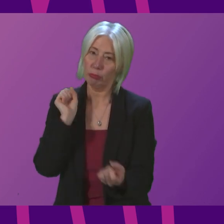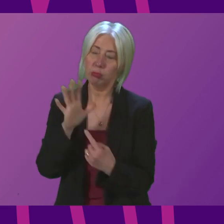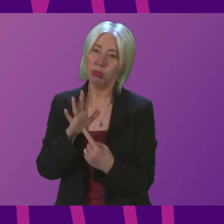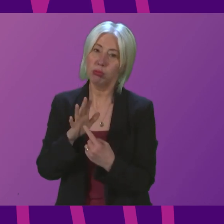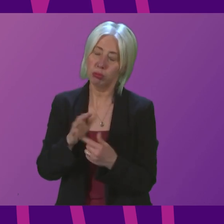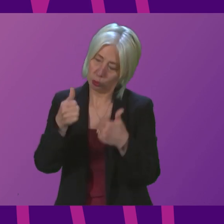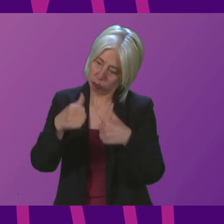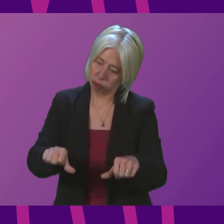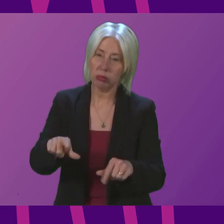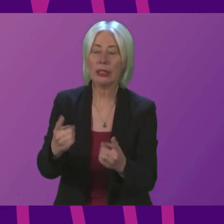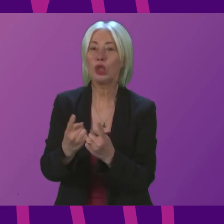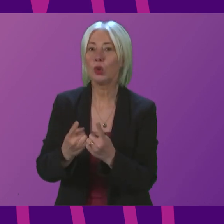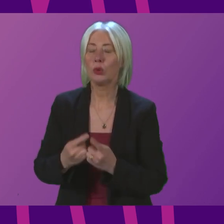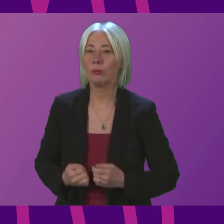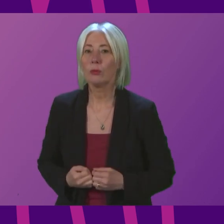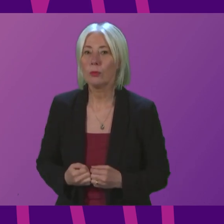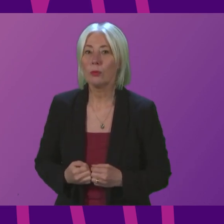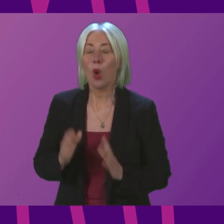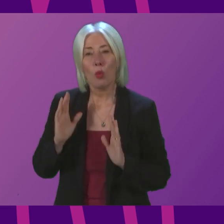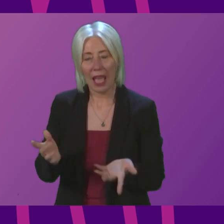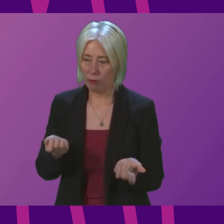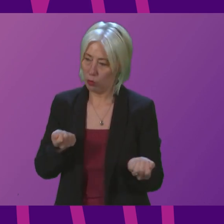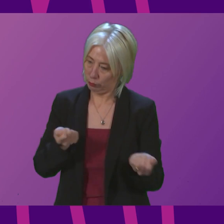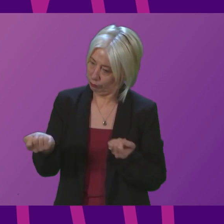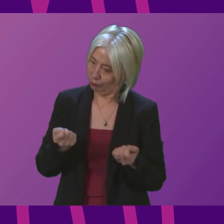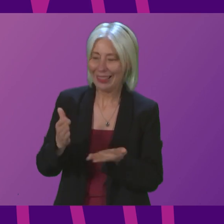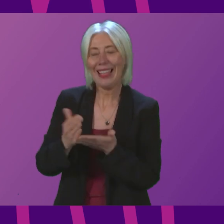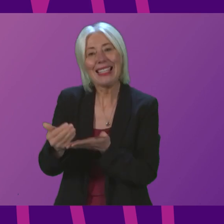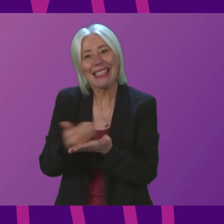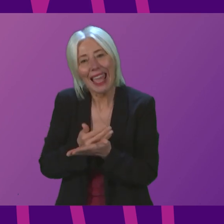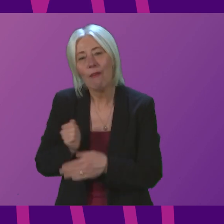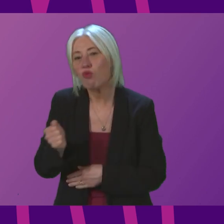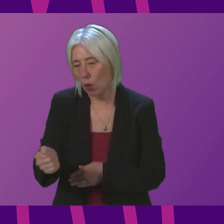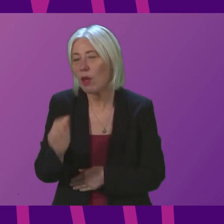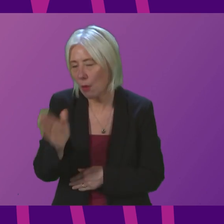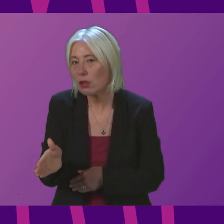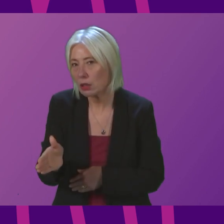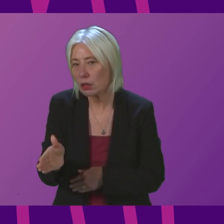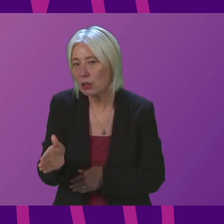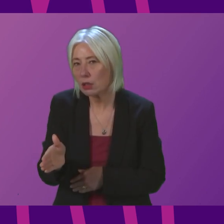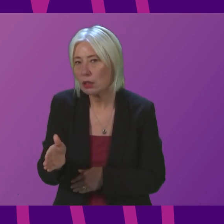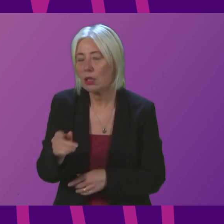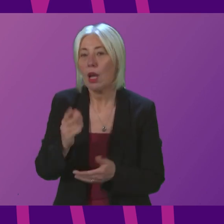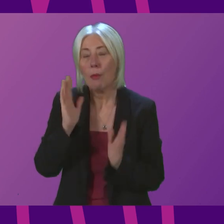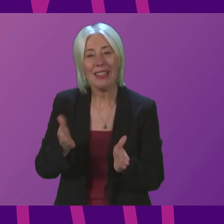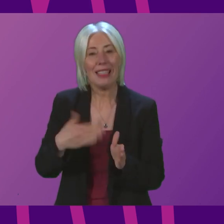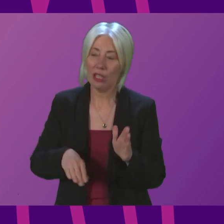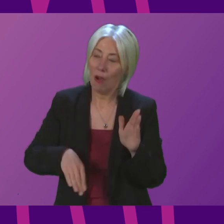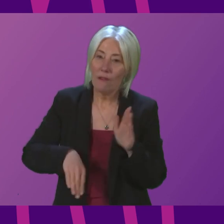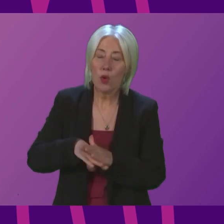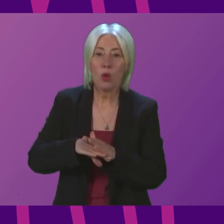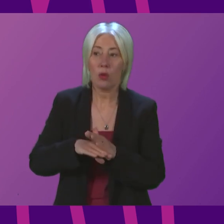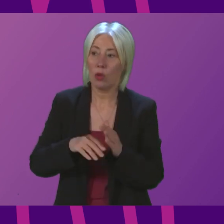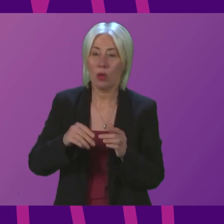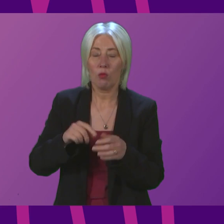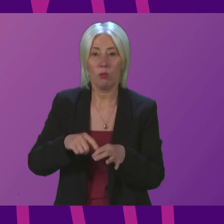resolve this issue we have got to operate a safe railway and we can only do that with fully and properly trained